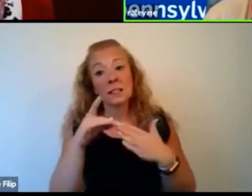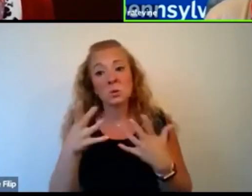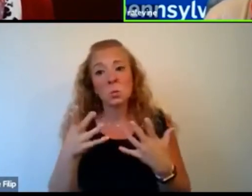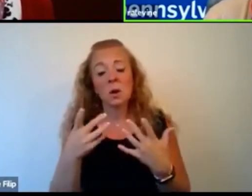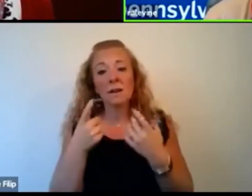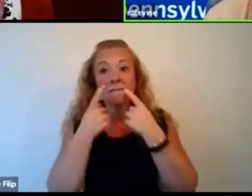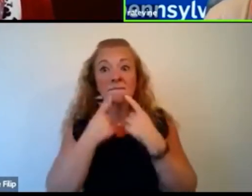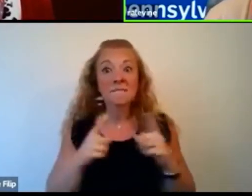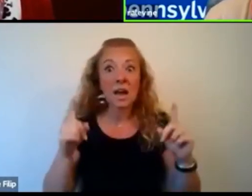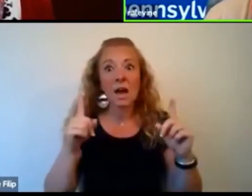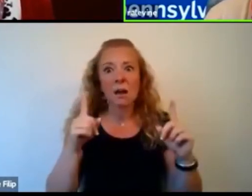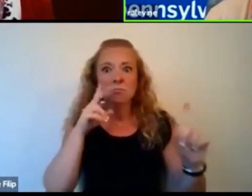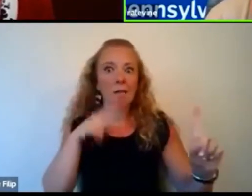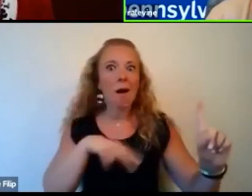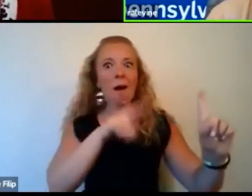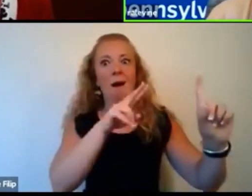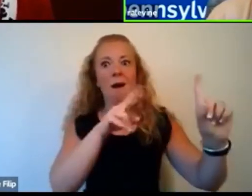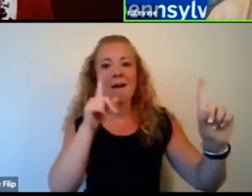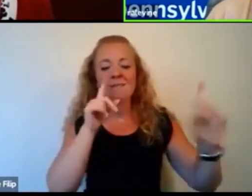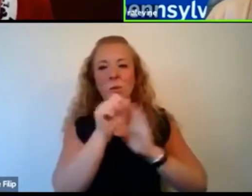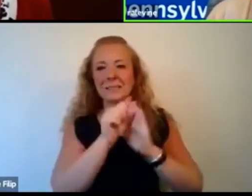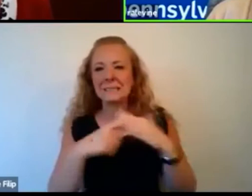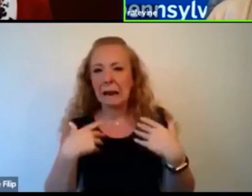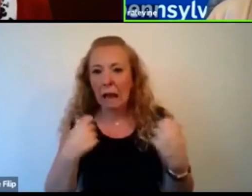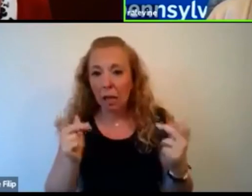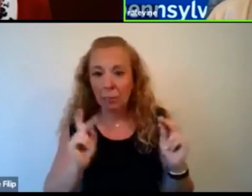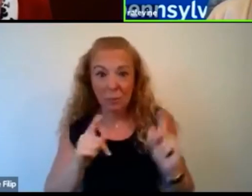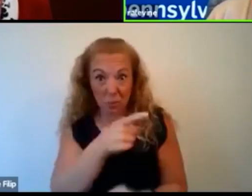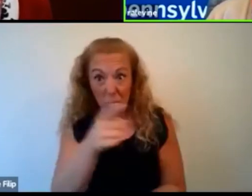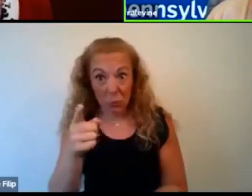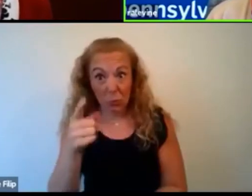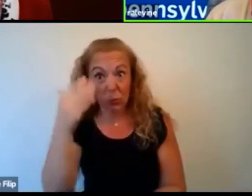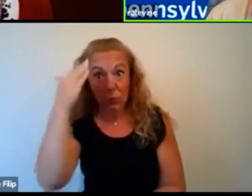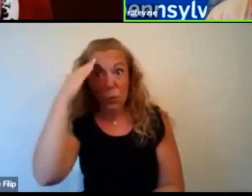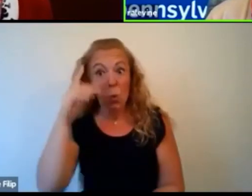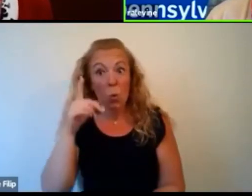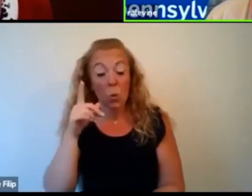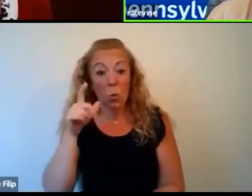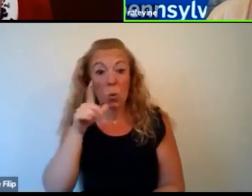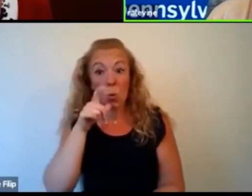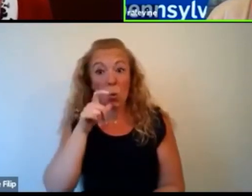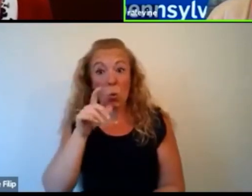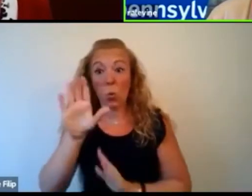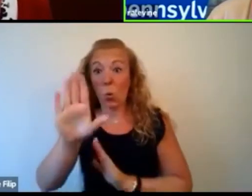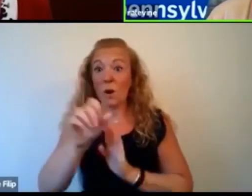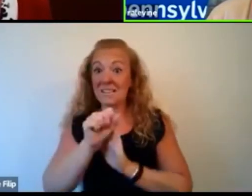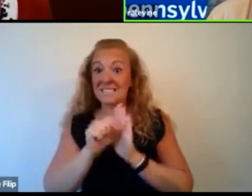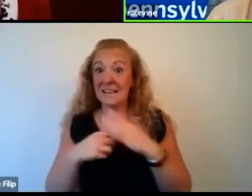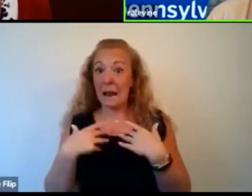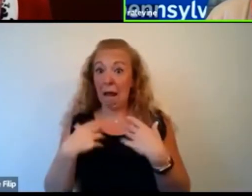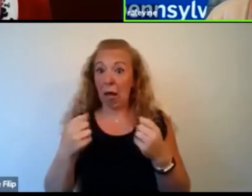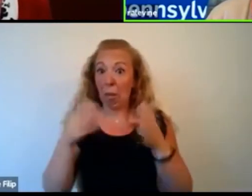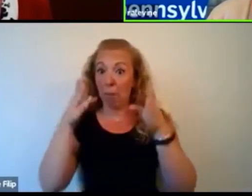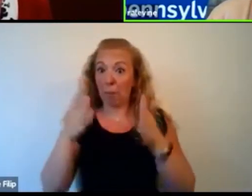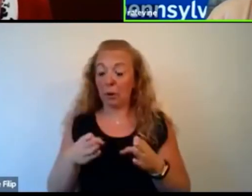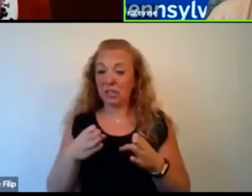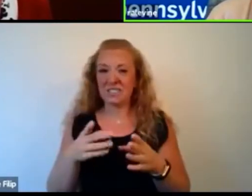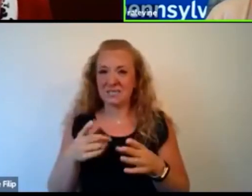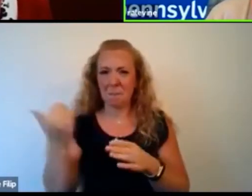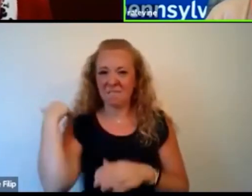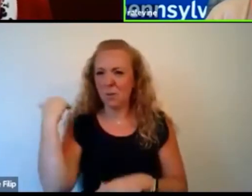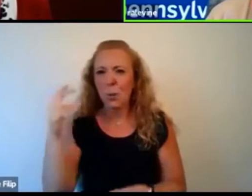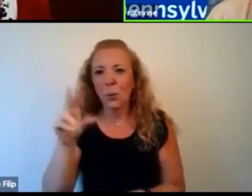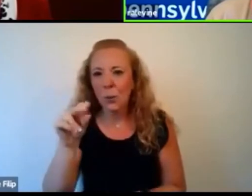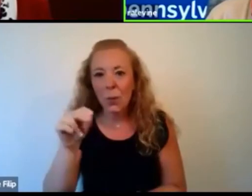typical of state health officials. You know, I'm not sure many people would know otherwise who their state health officials are, but not only in Pennsylvania, but